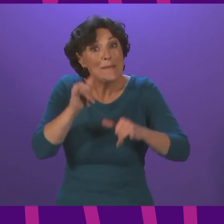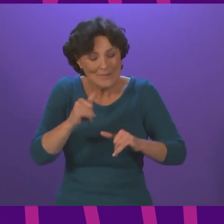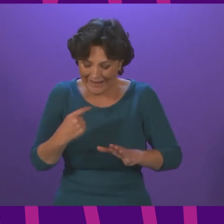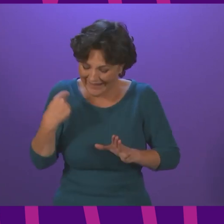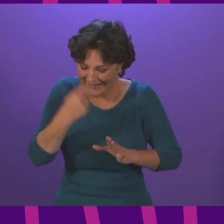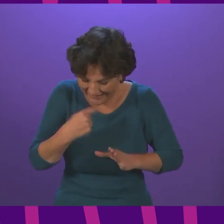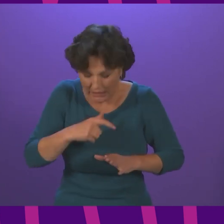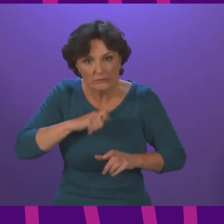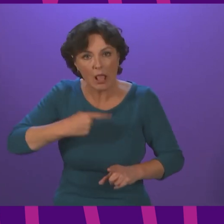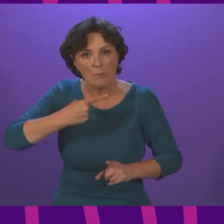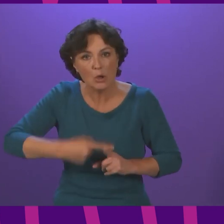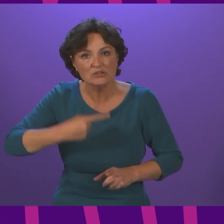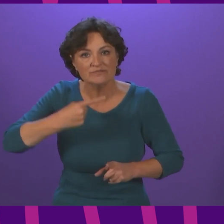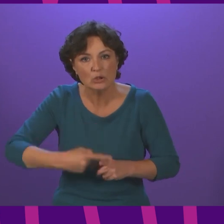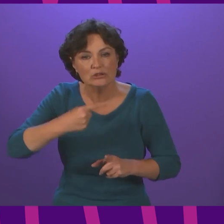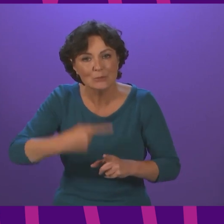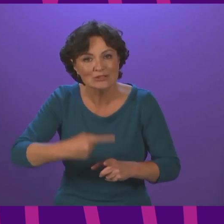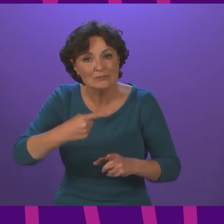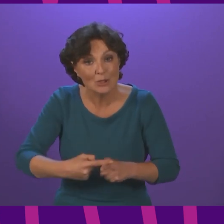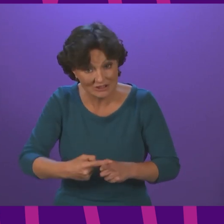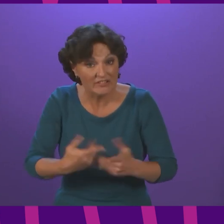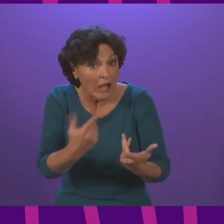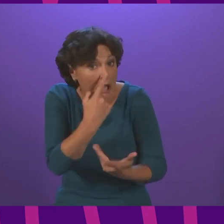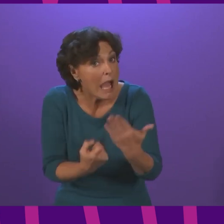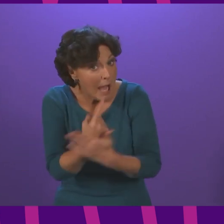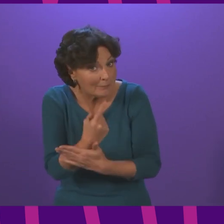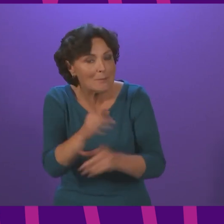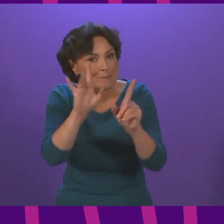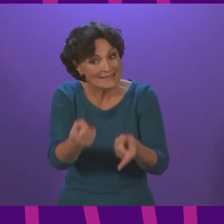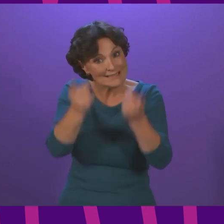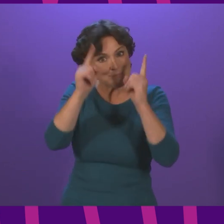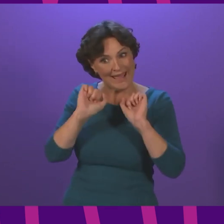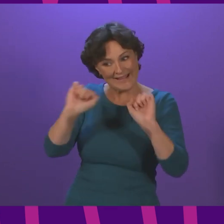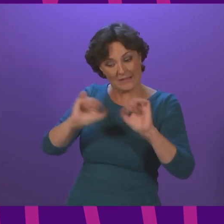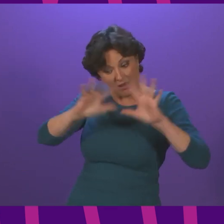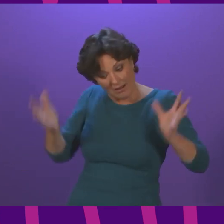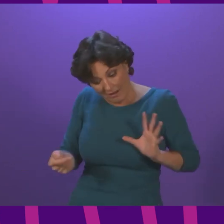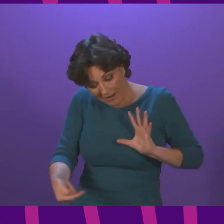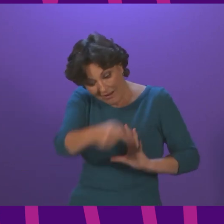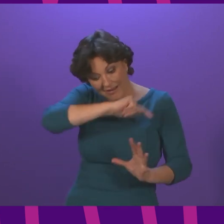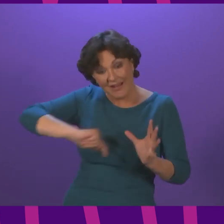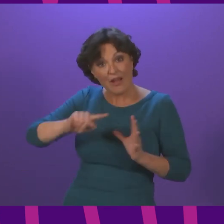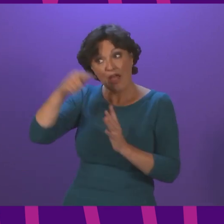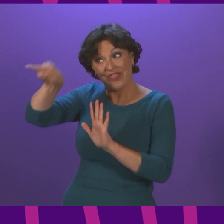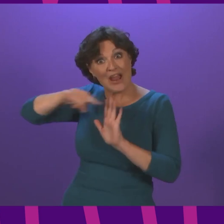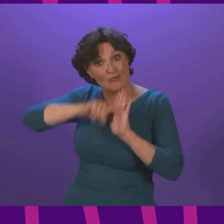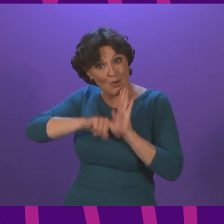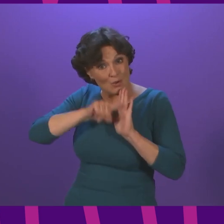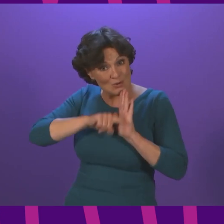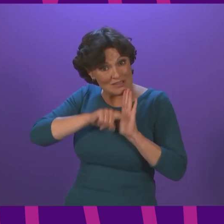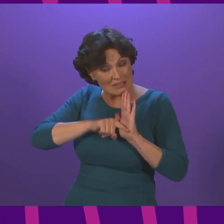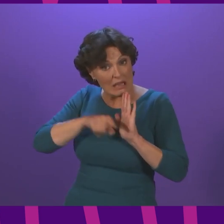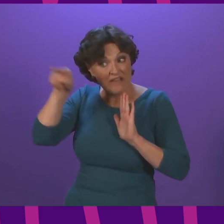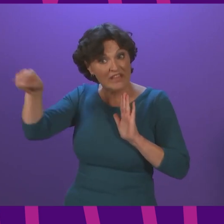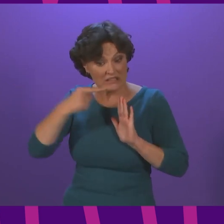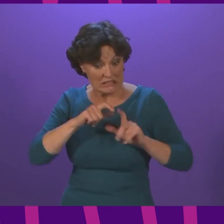for some time and depending on the rules in countries to which they are travelling that could prevent them from travelling so people need to check